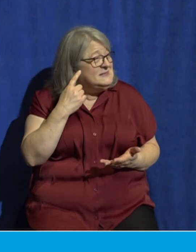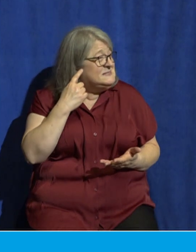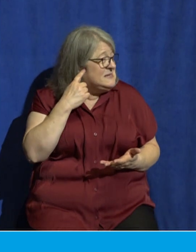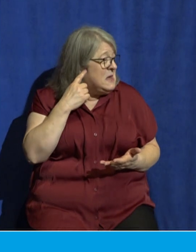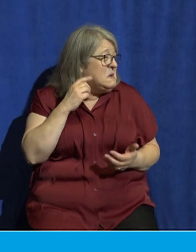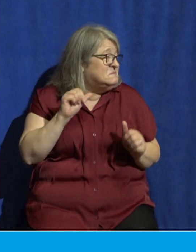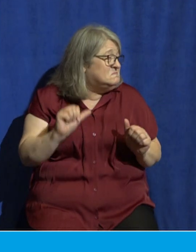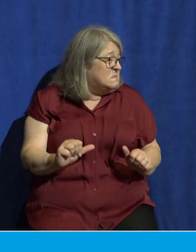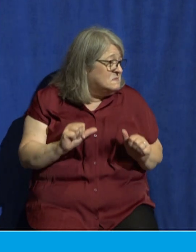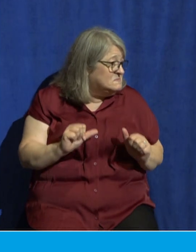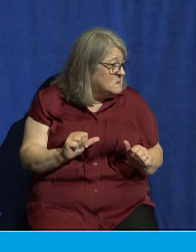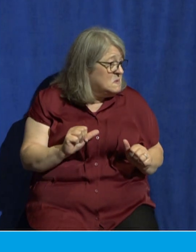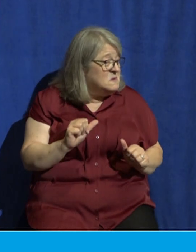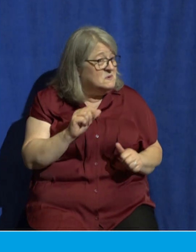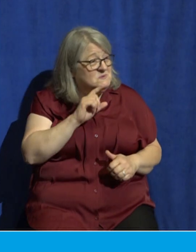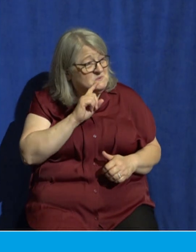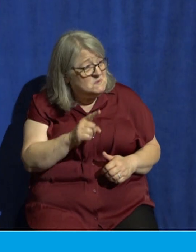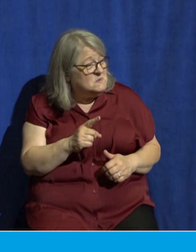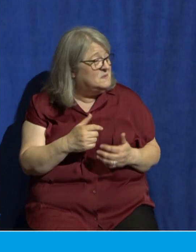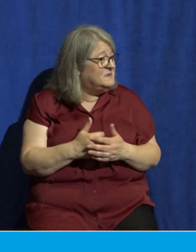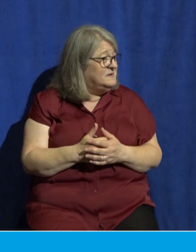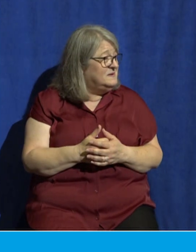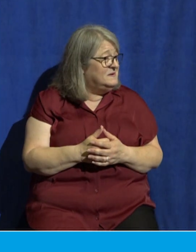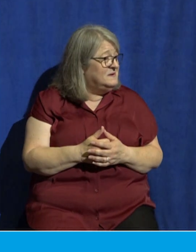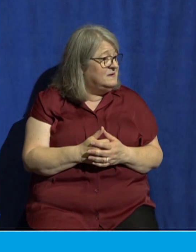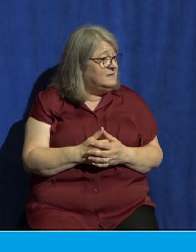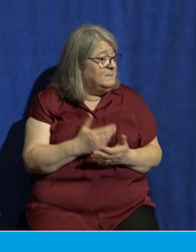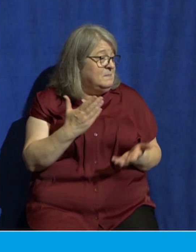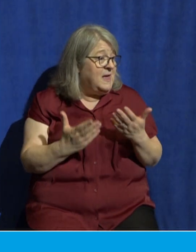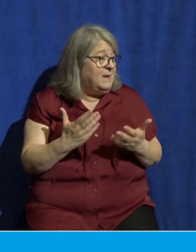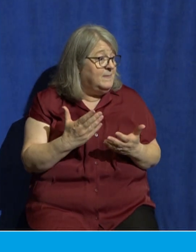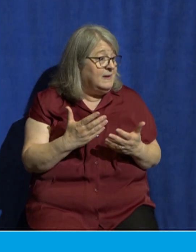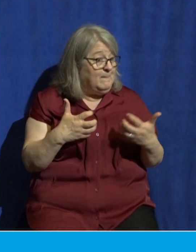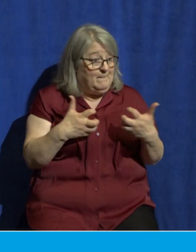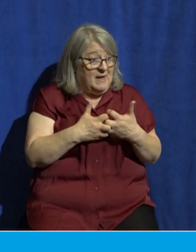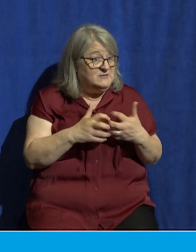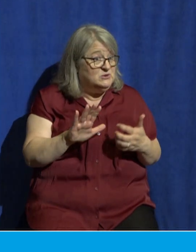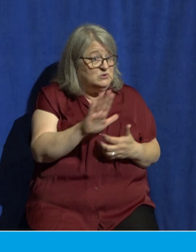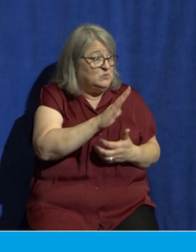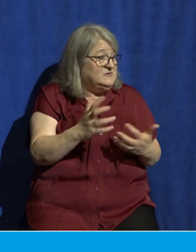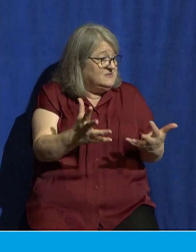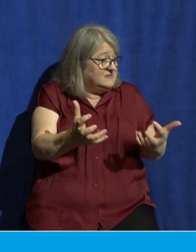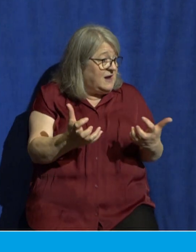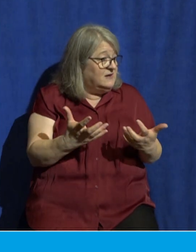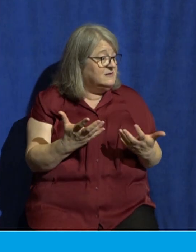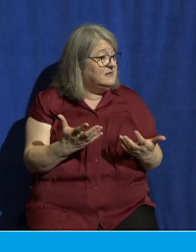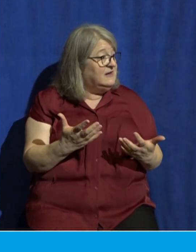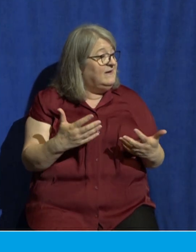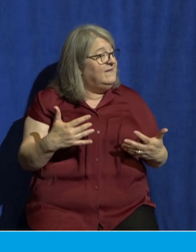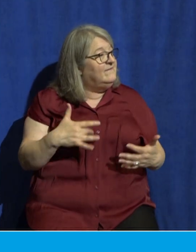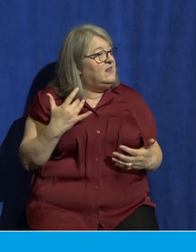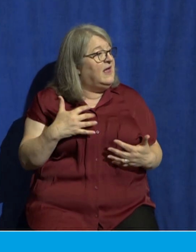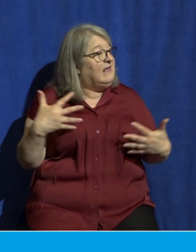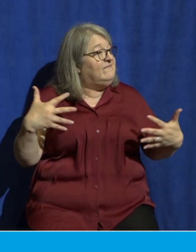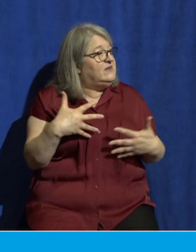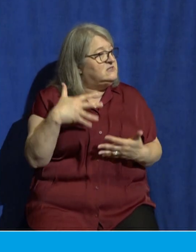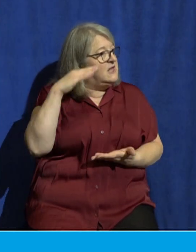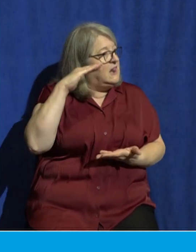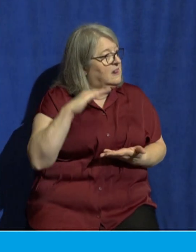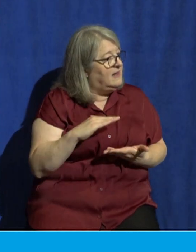resonates with your desires and seems to relieve some of your fears if it does not align